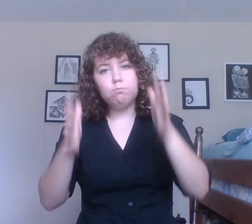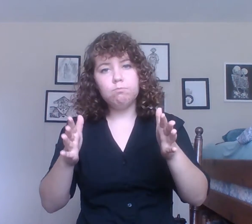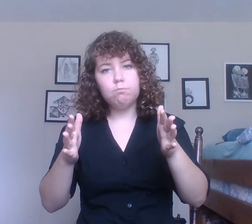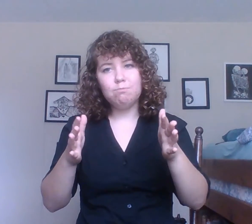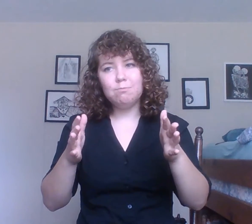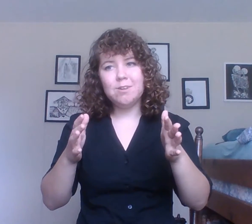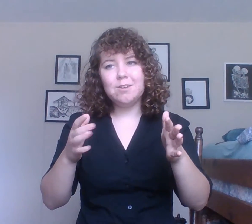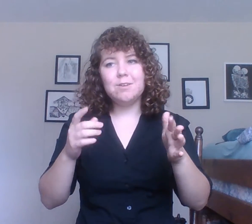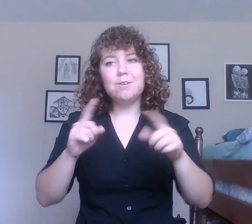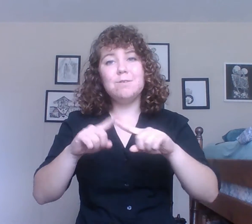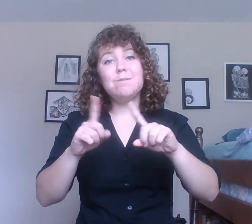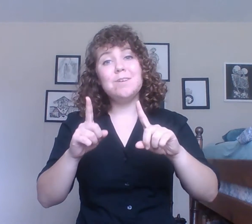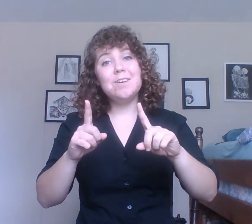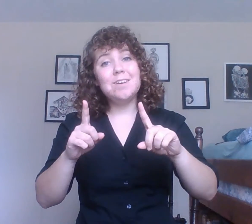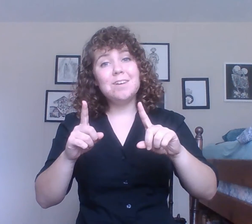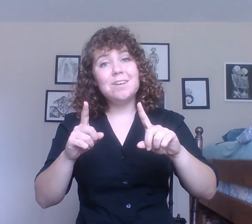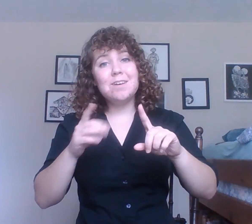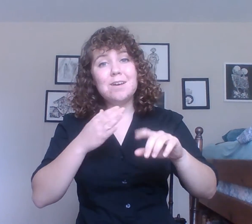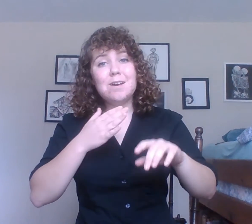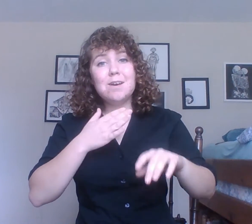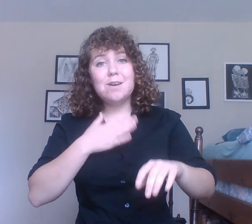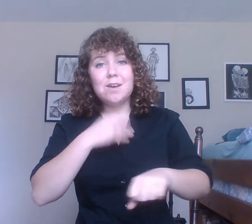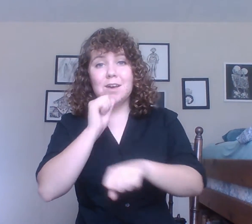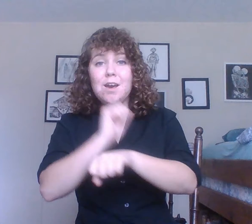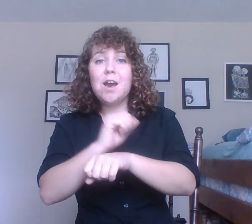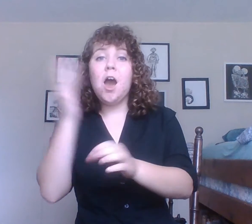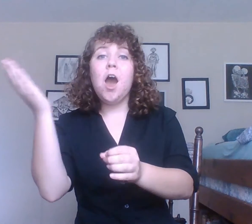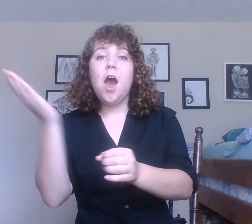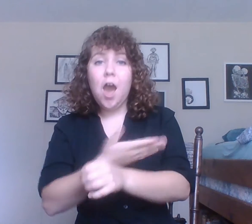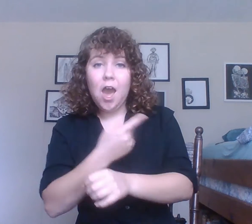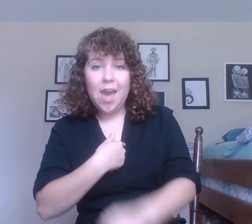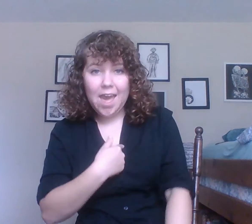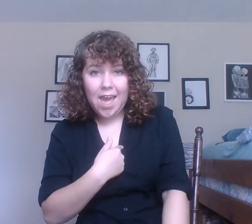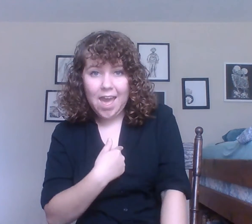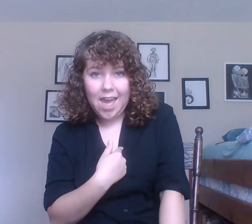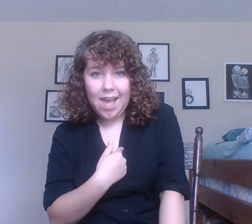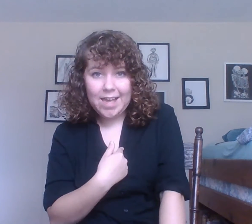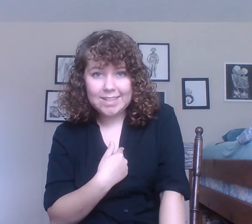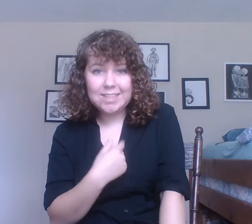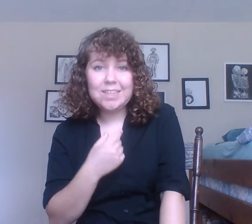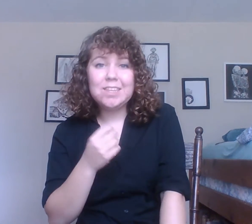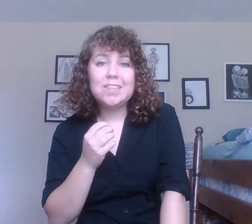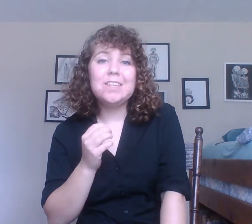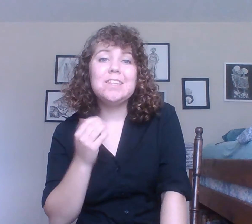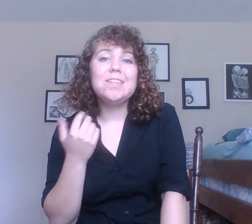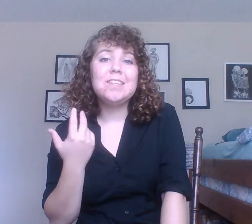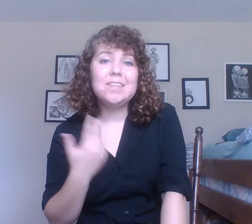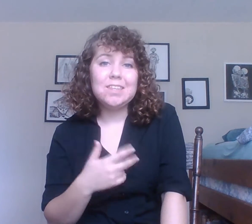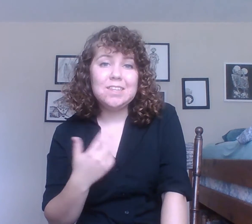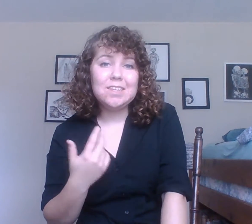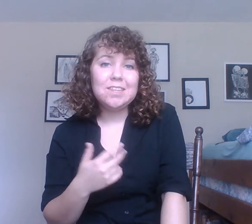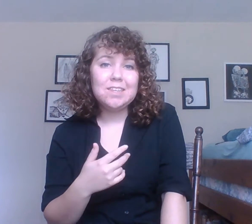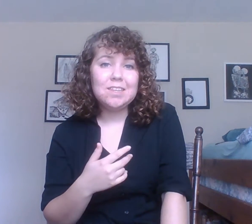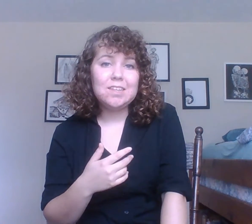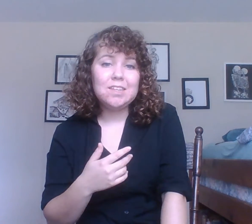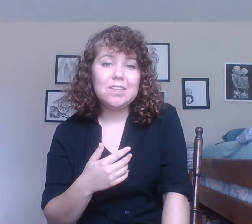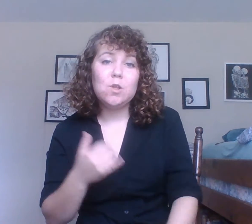teacher but my job fired me Wow yeah